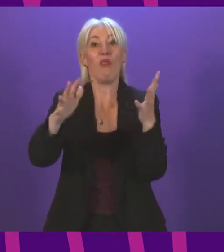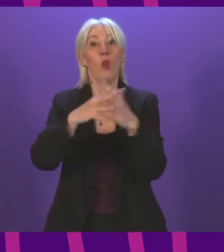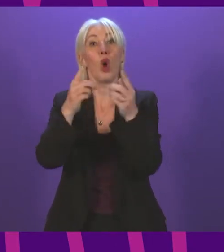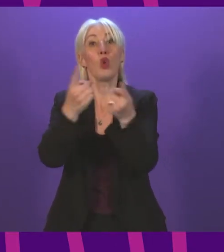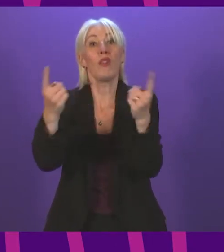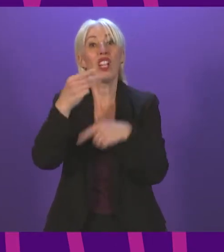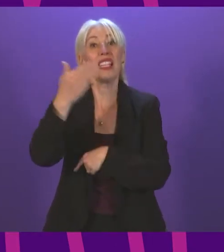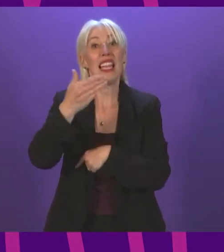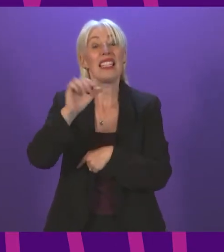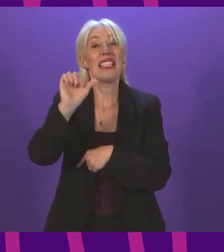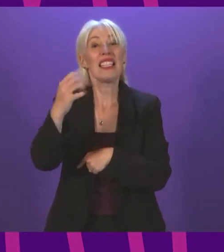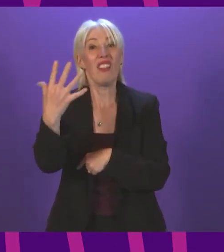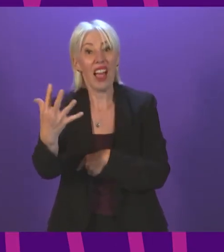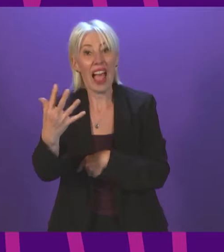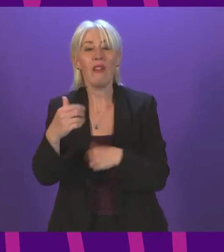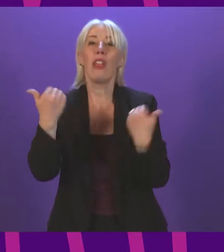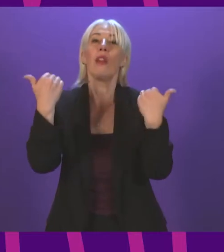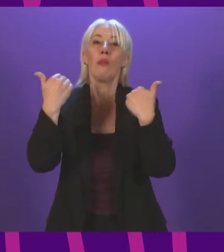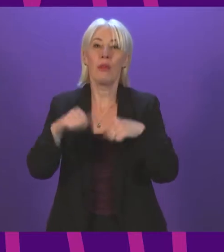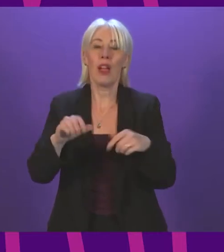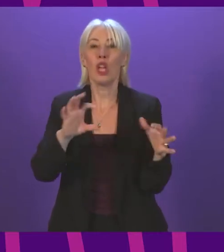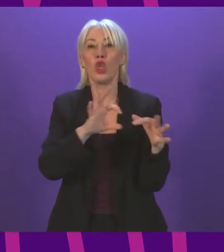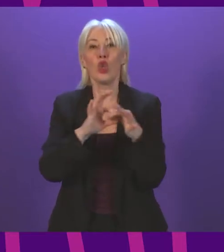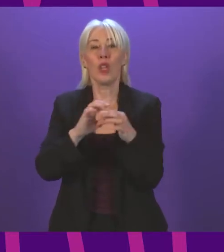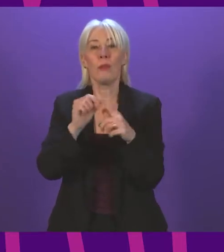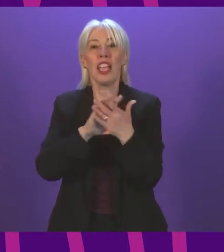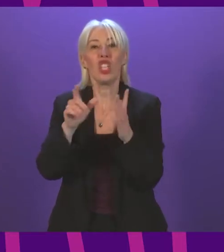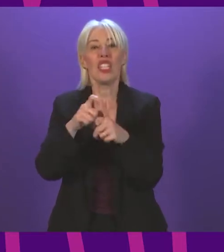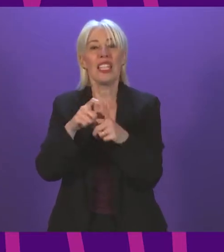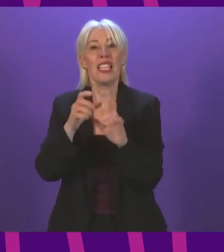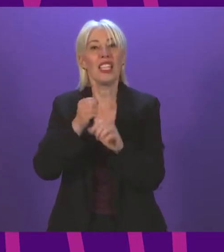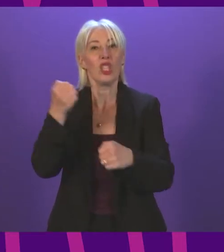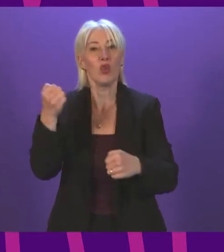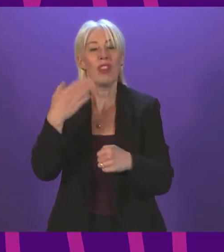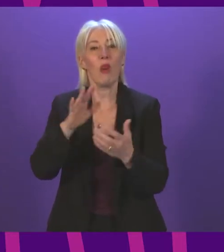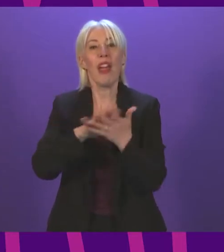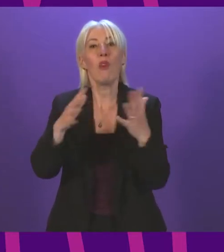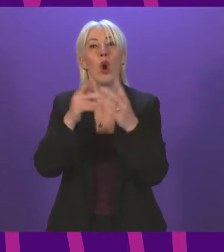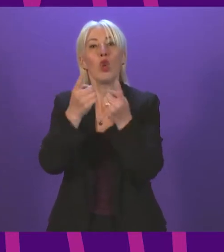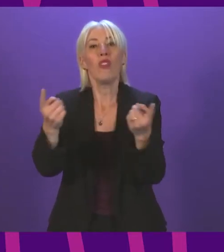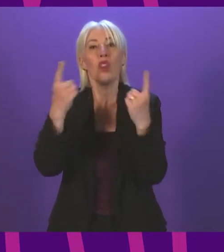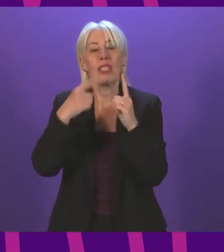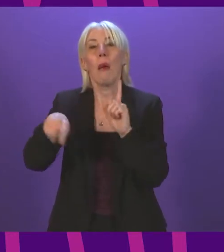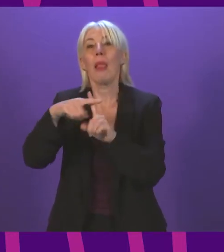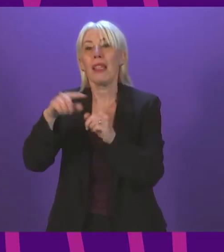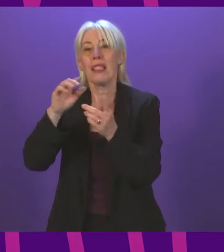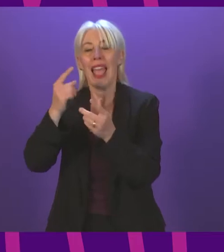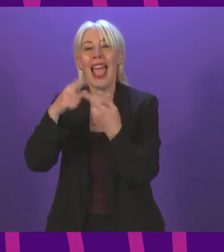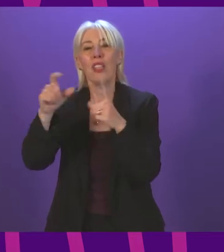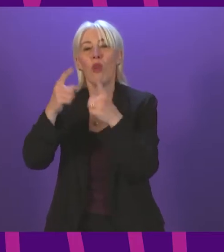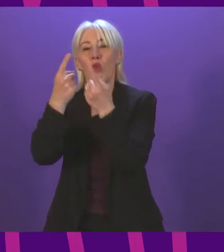1967, I gained a joint PhD degree from Heriot-Watt College and Edinburgh University.